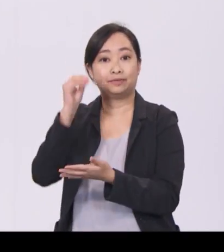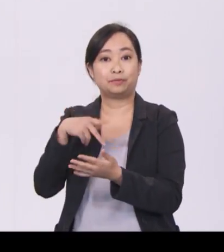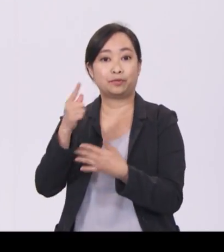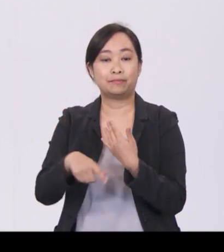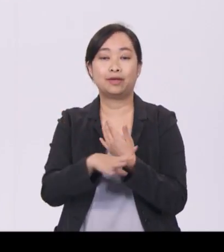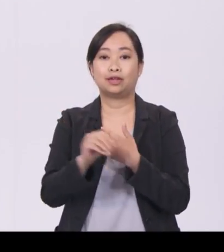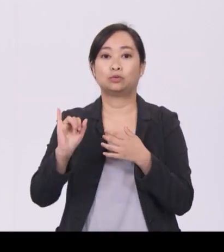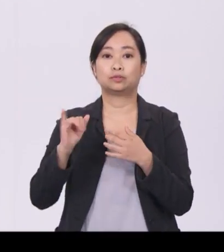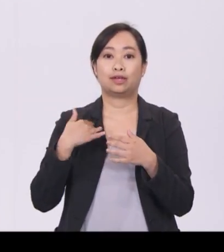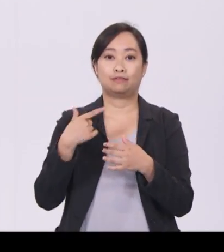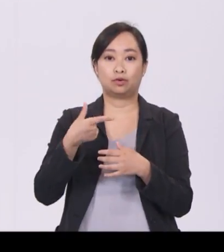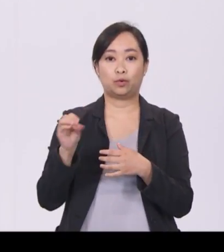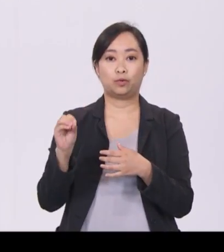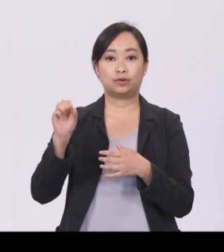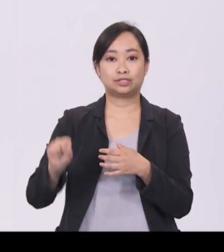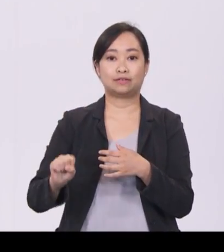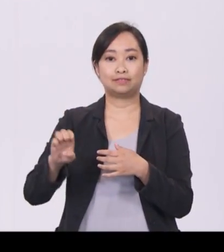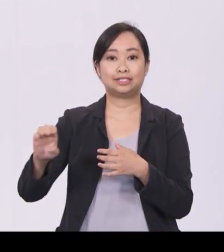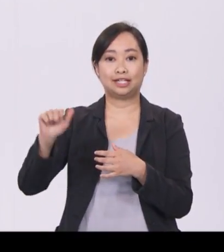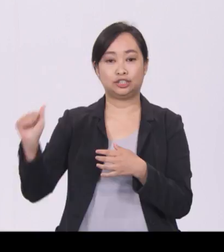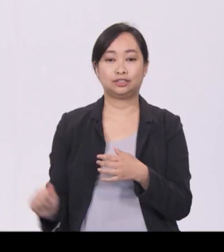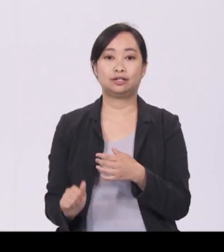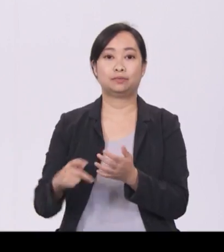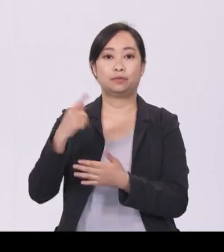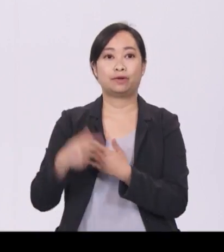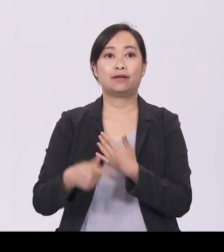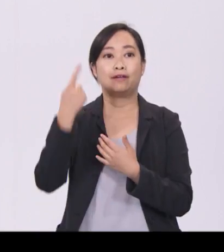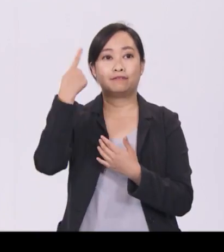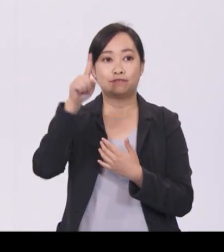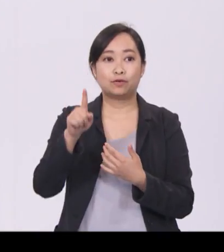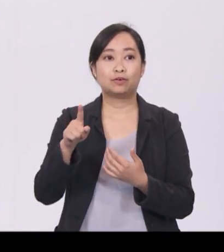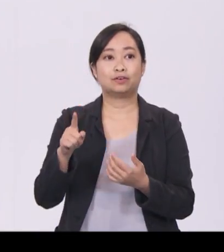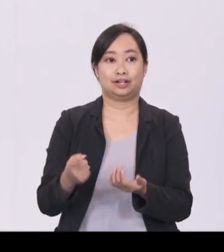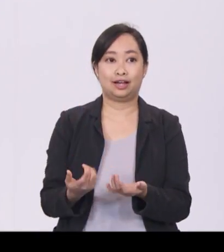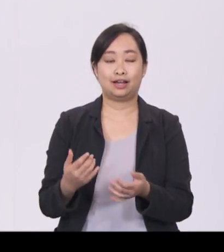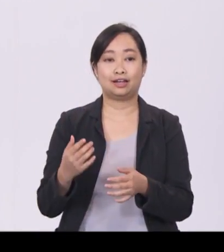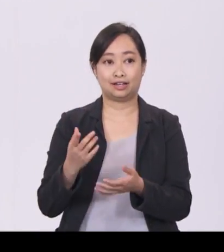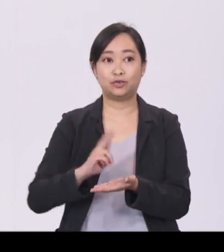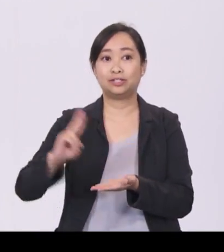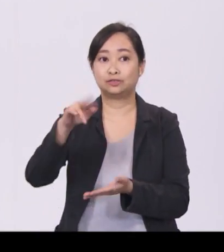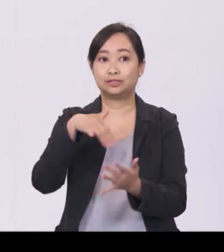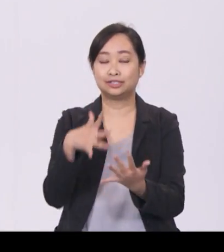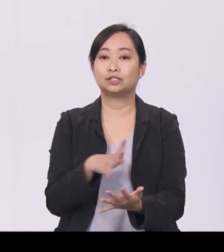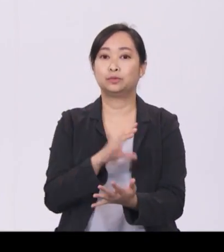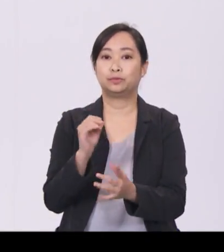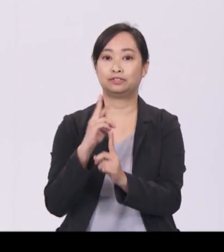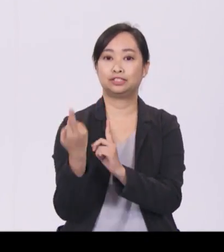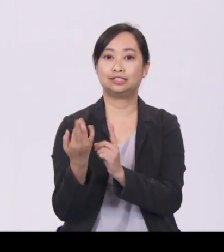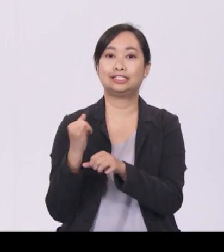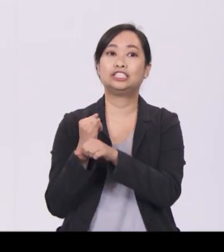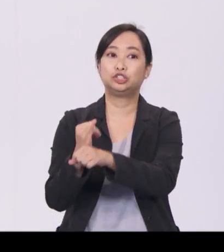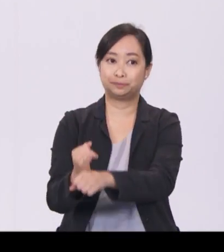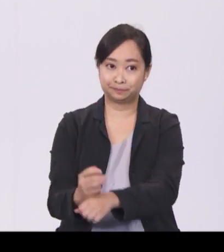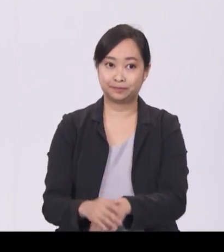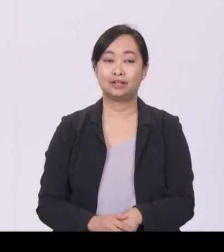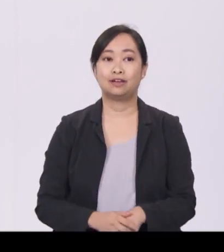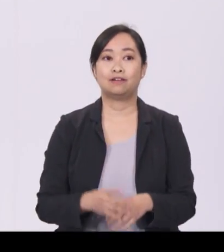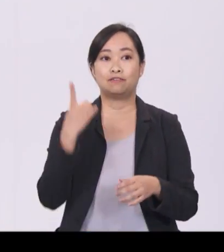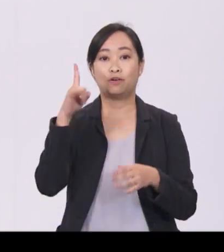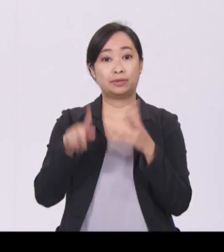Award, which matches undergraduates and regional internships. For those with more work experience, we have schemes like the SkillsFuture